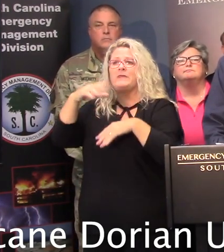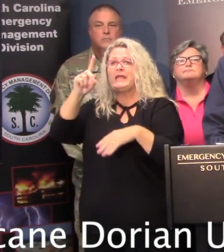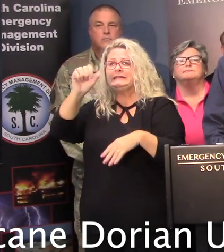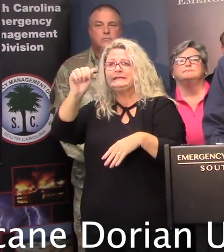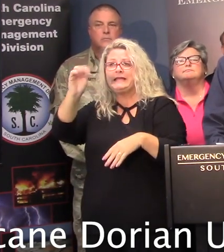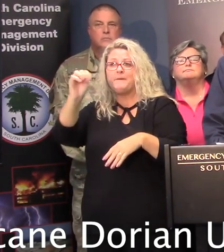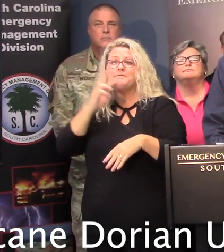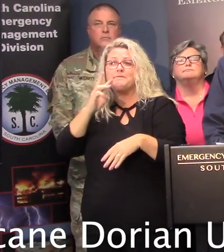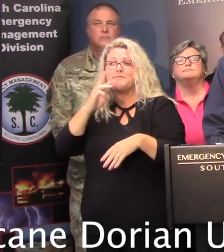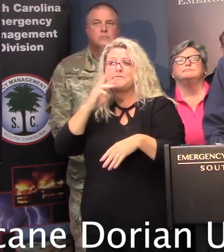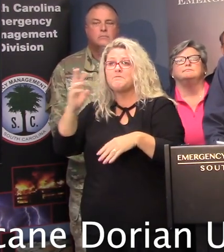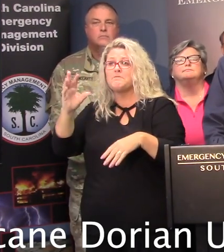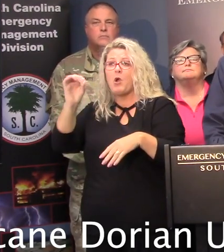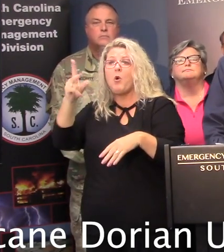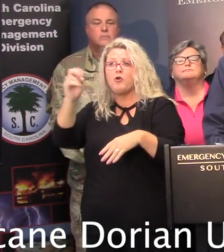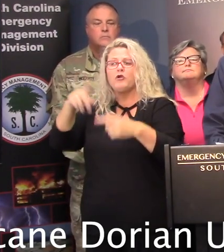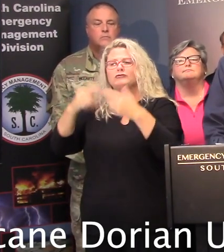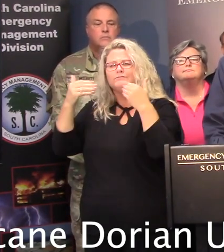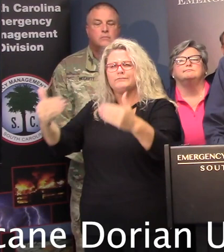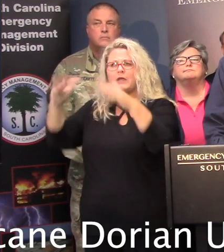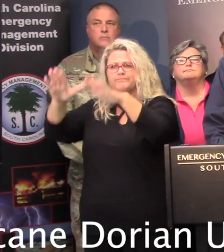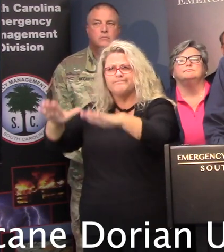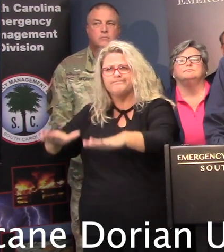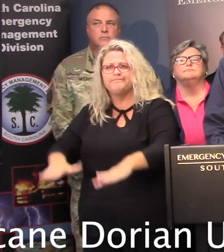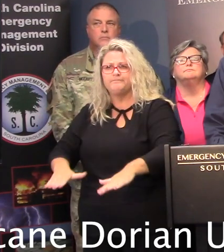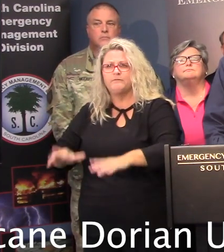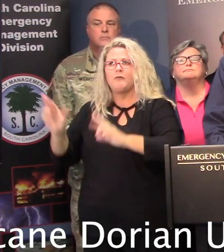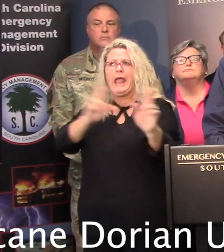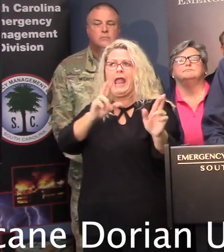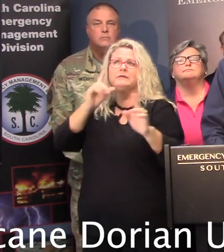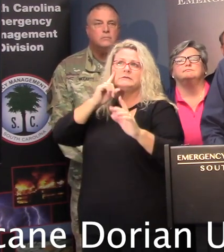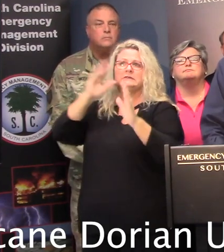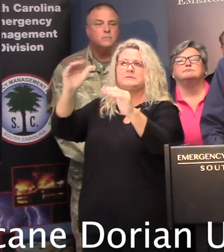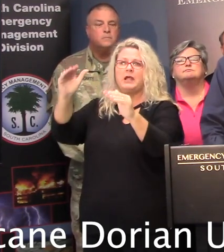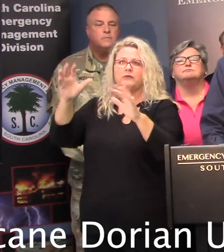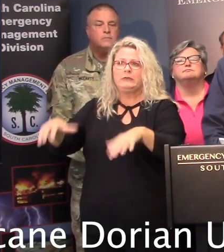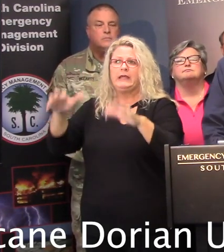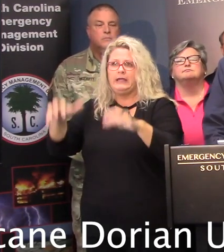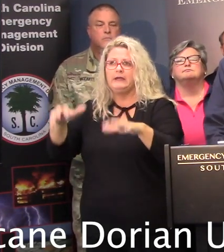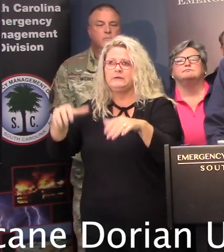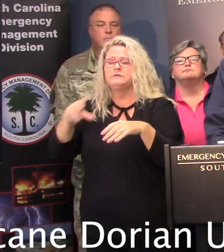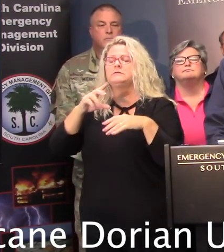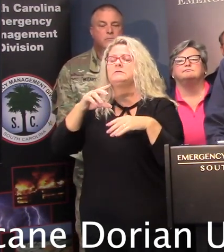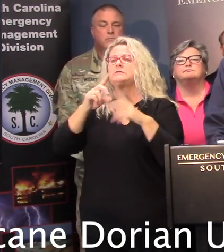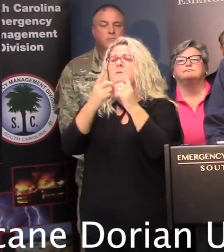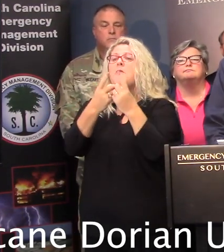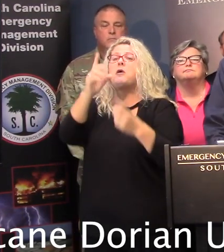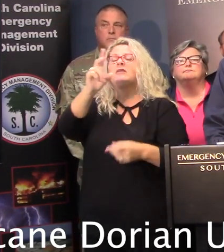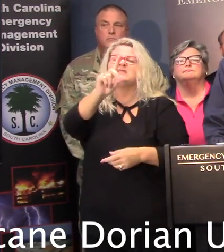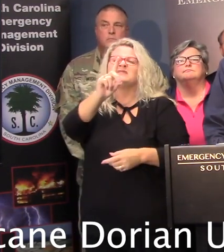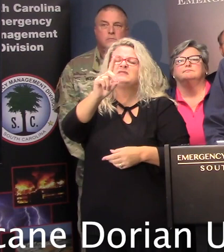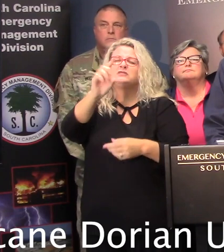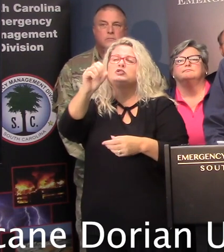to lower water levels in advance of significant amounts of rainfall. Department of Social Services is preparing to open